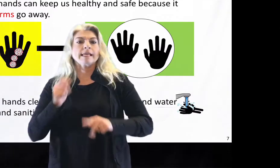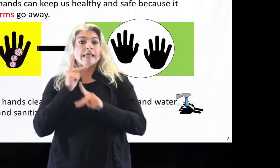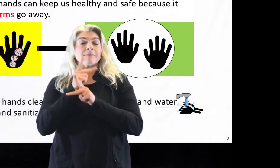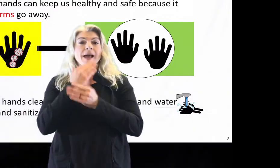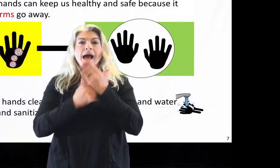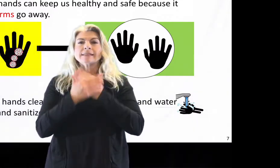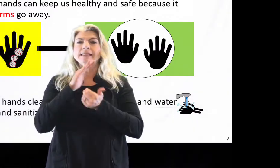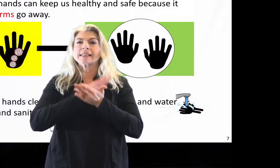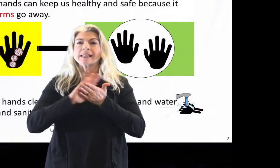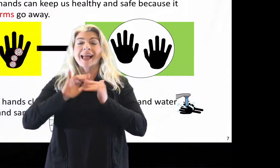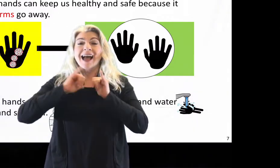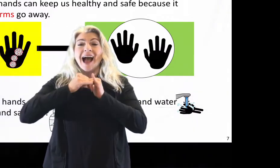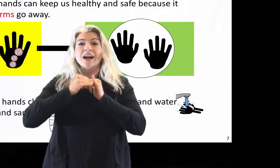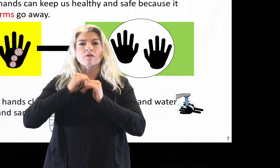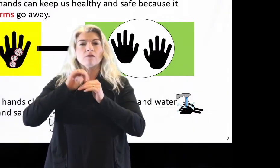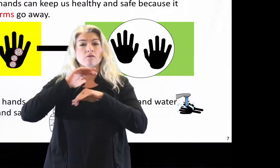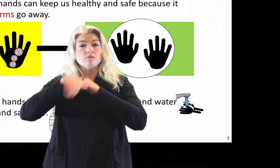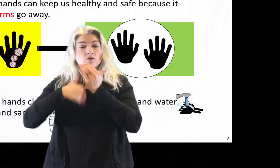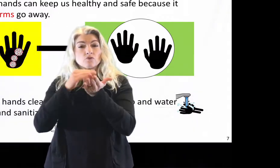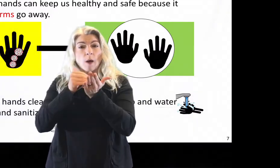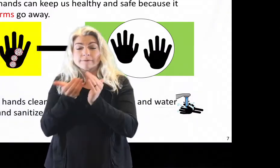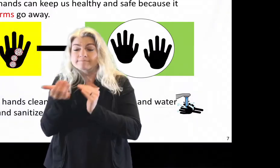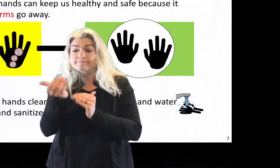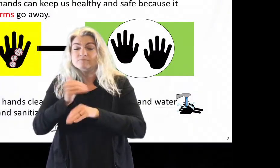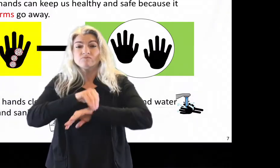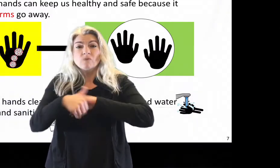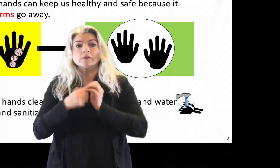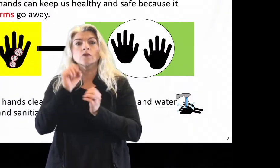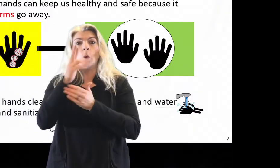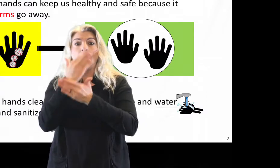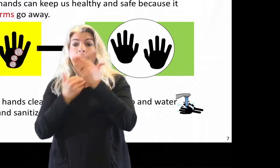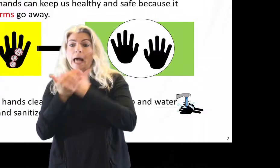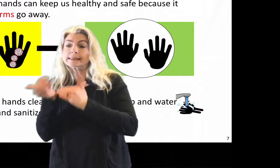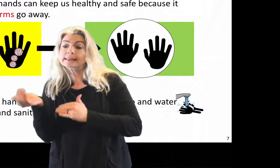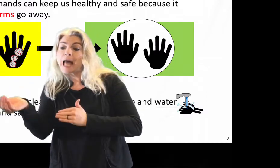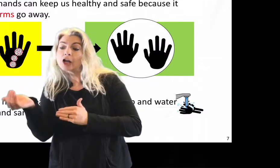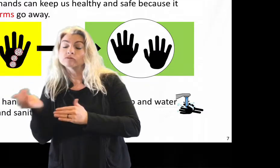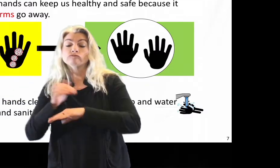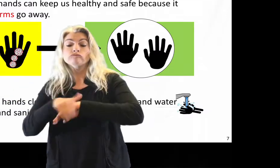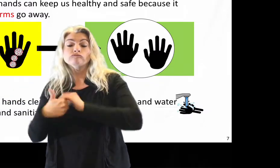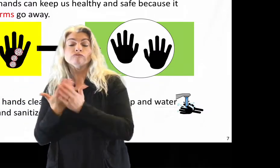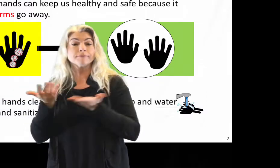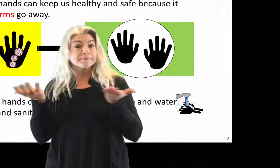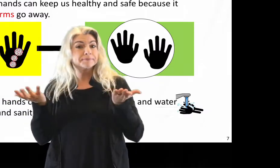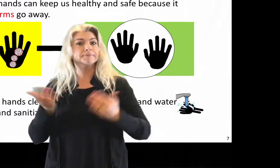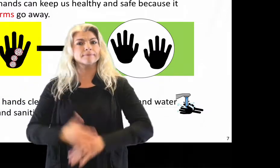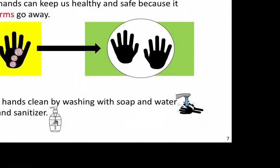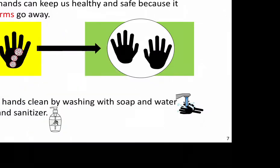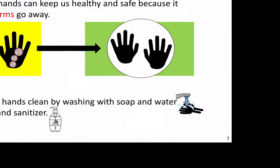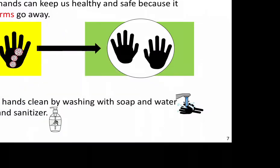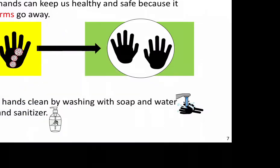I can keep my hands clean by washing with soap and water, or by using hand sanitizer.